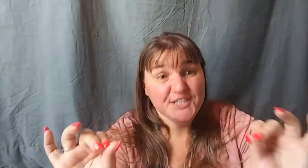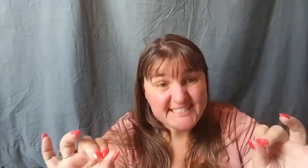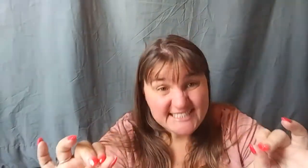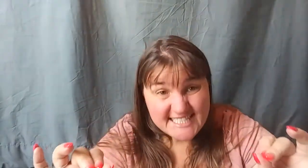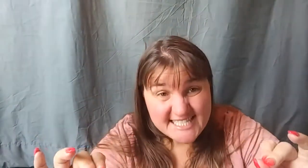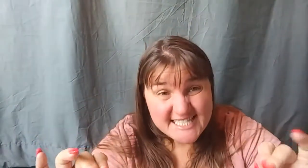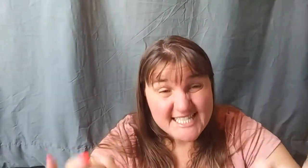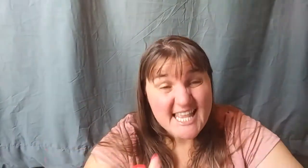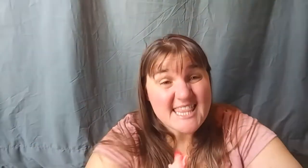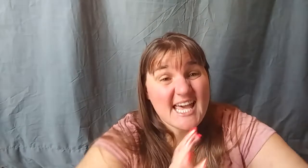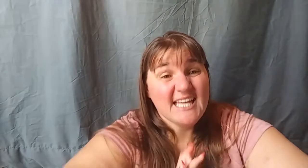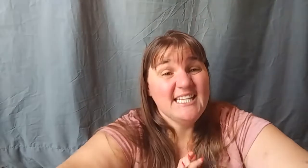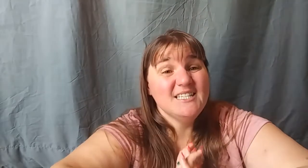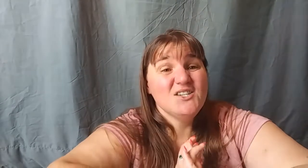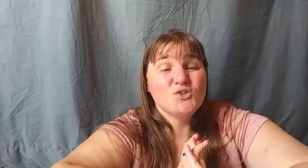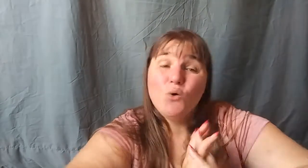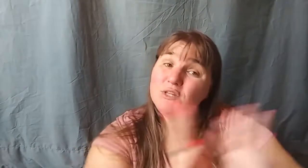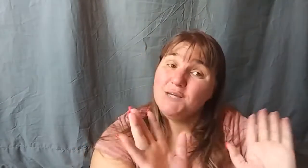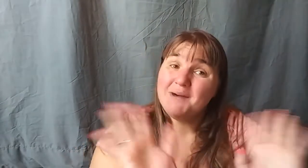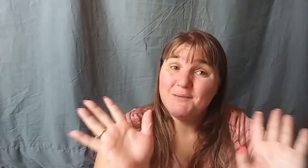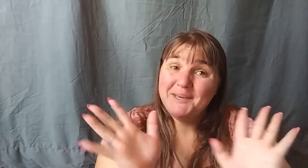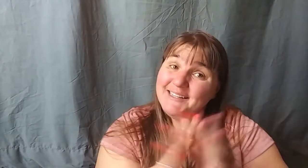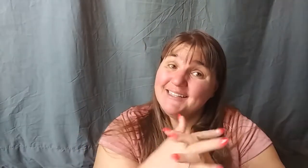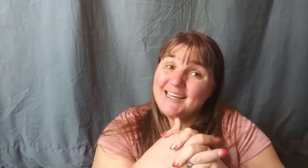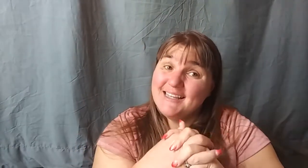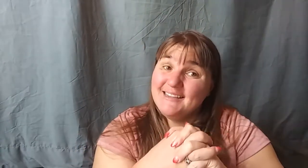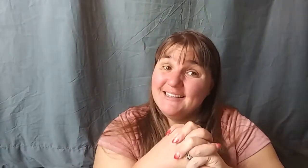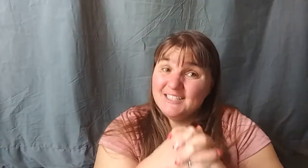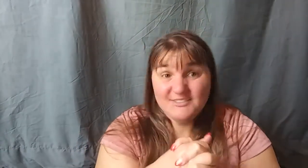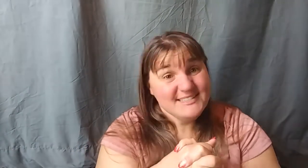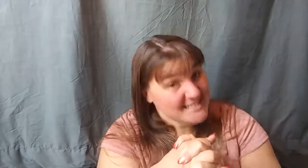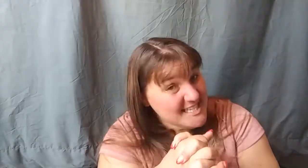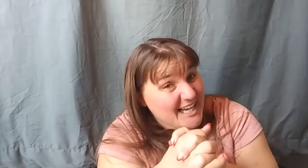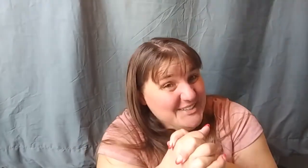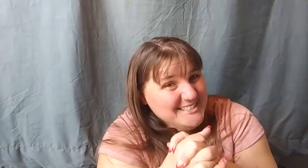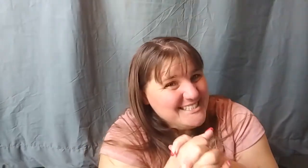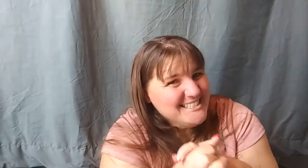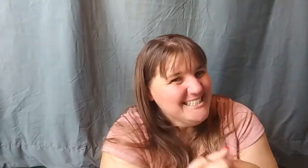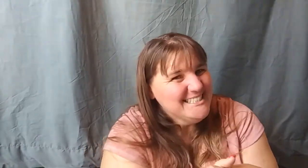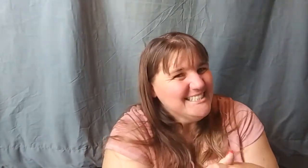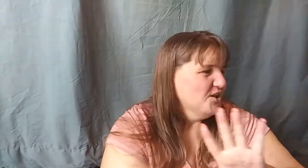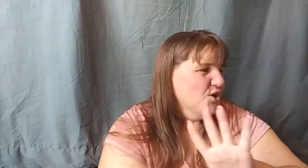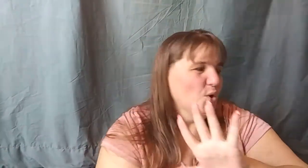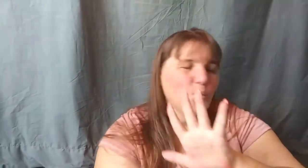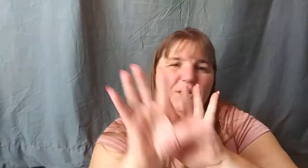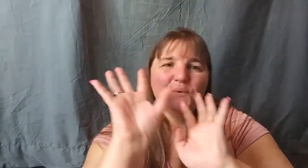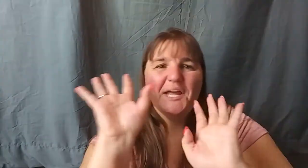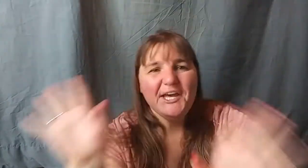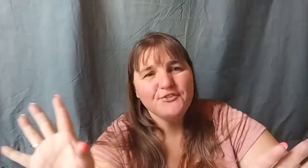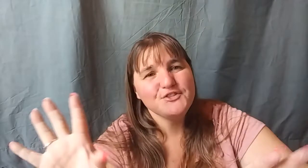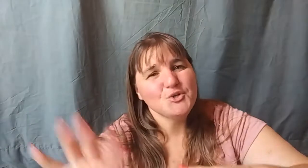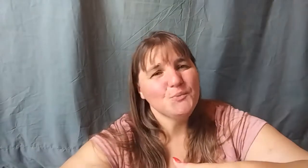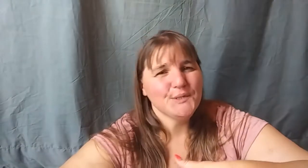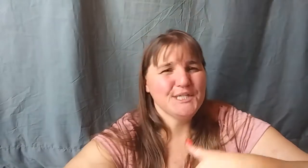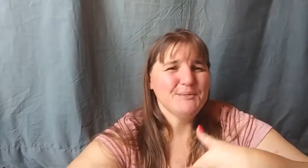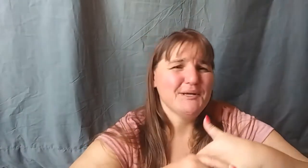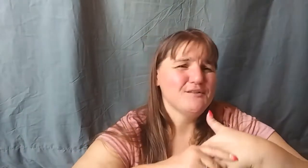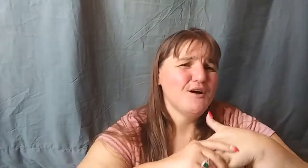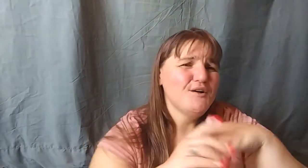that it is only my man and I that live in this house. We don't have to worry about all the